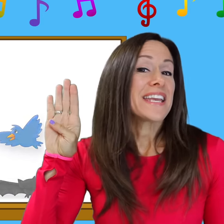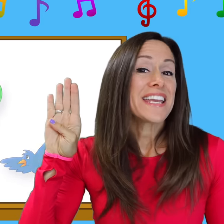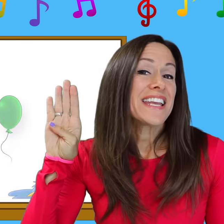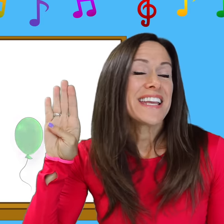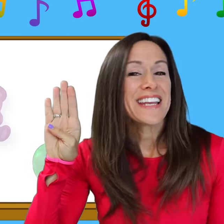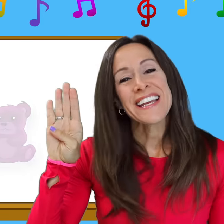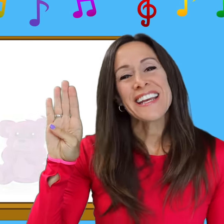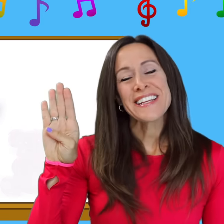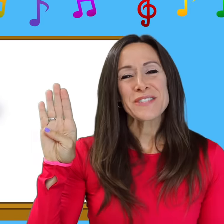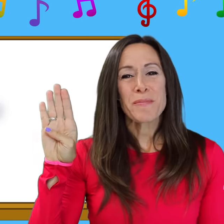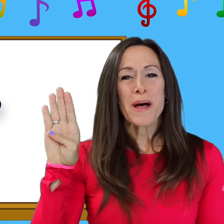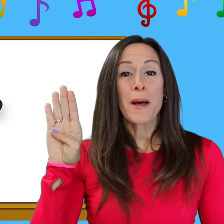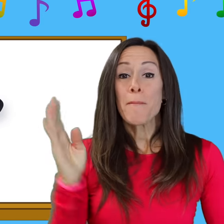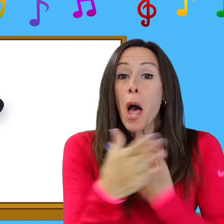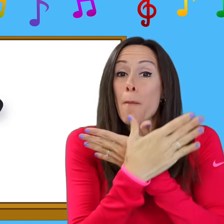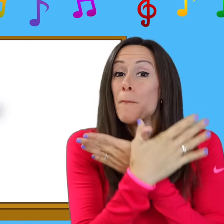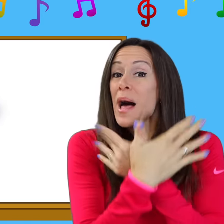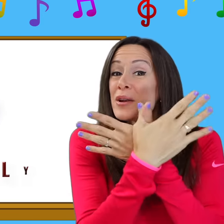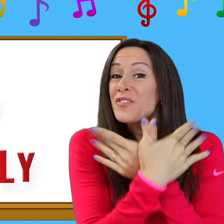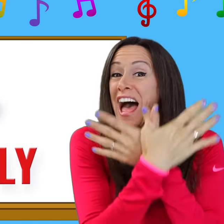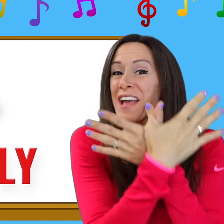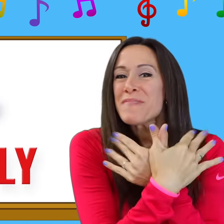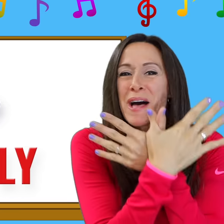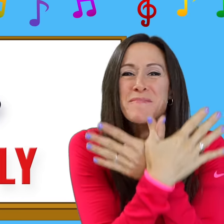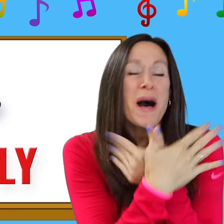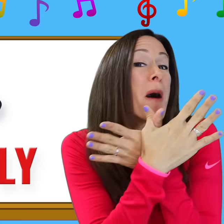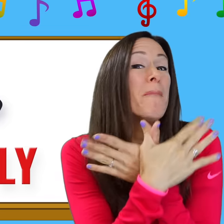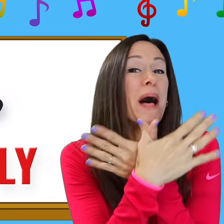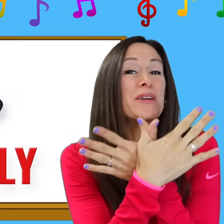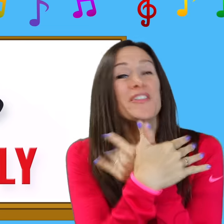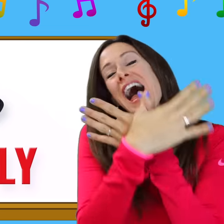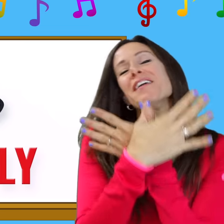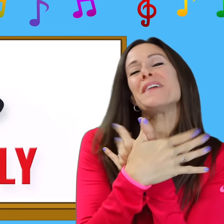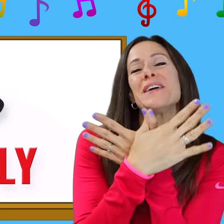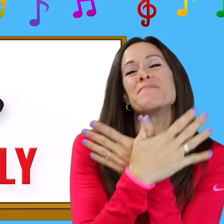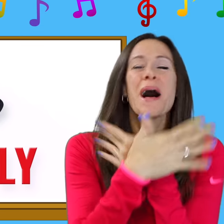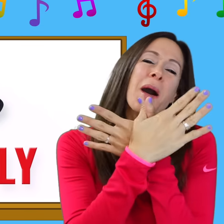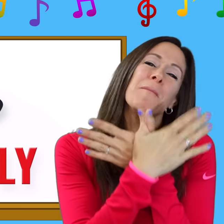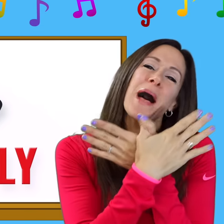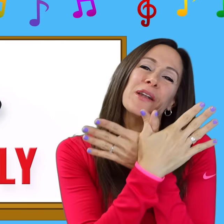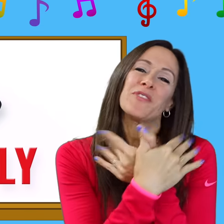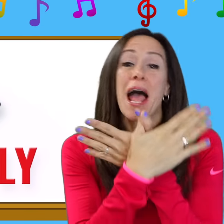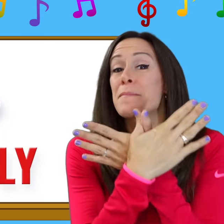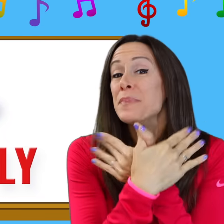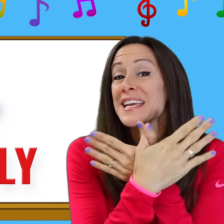is for b-b-butterfly, b-b-butterfly, b-b-butterfly B